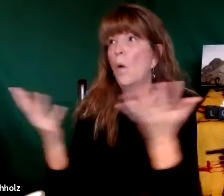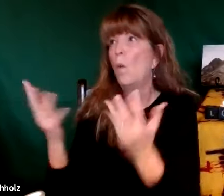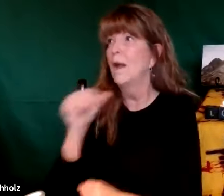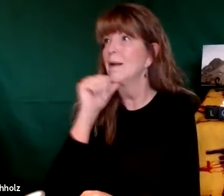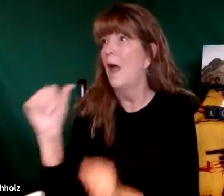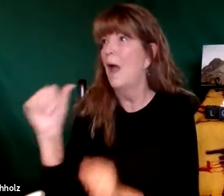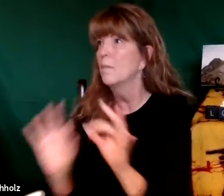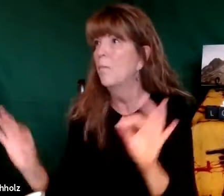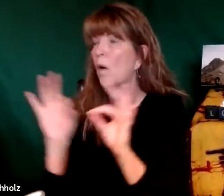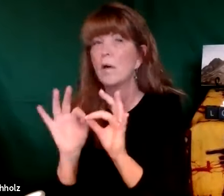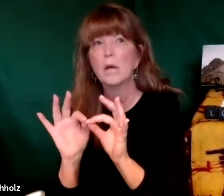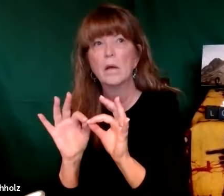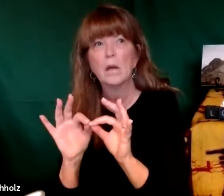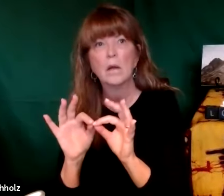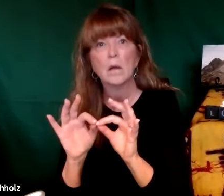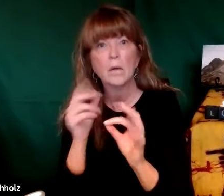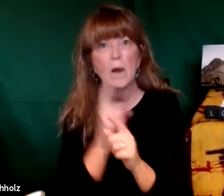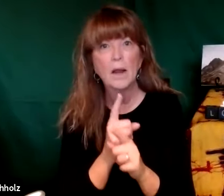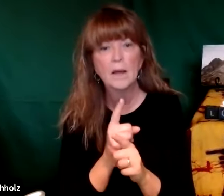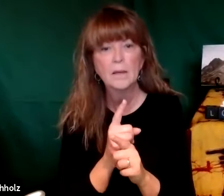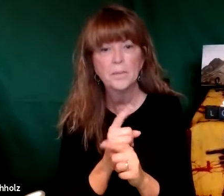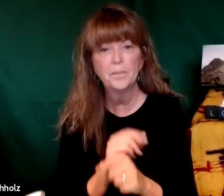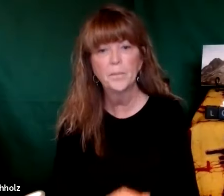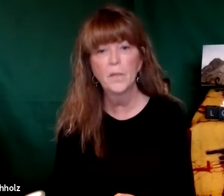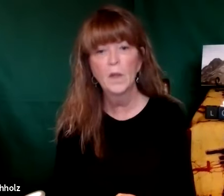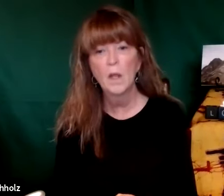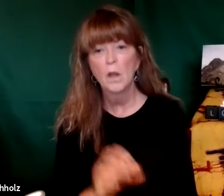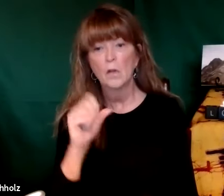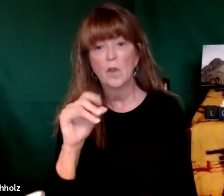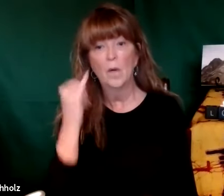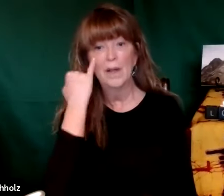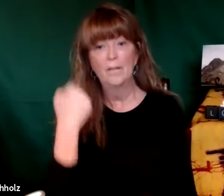our brains try to take in what's significant and then screen out what's insignificant